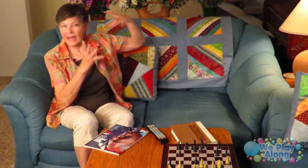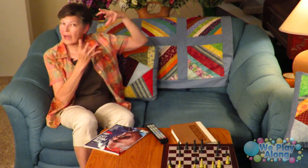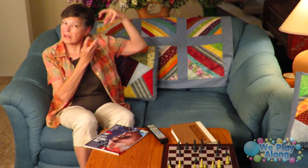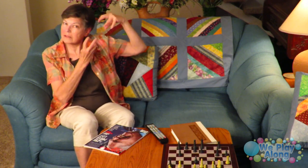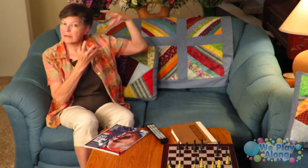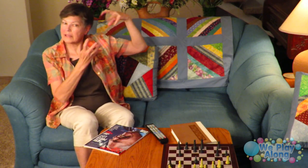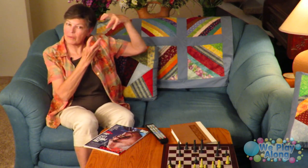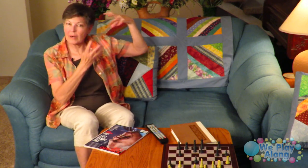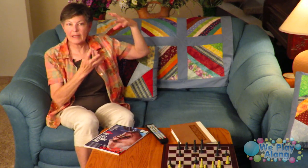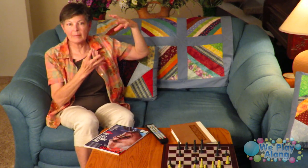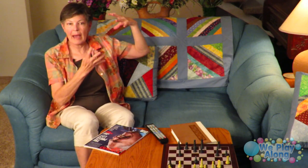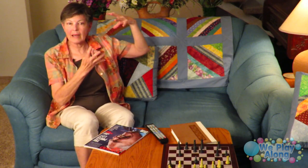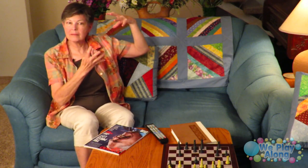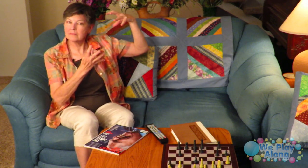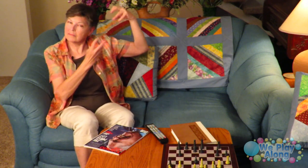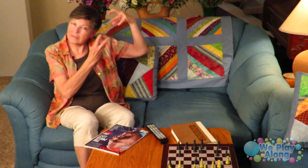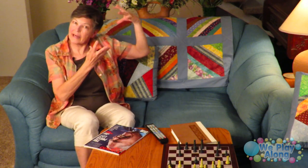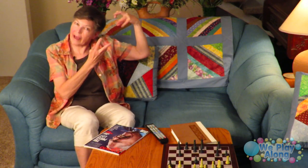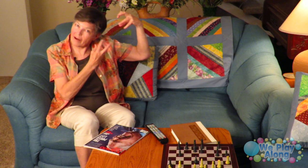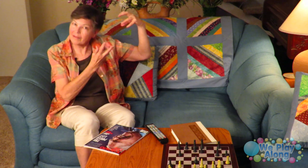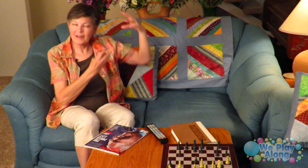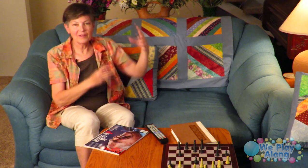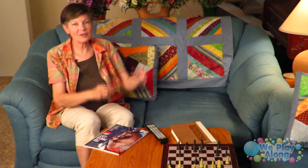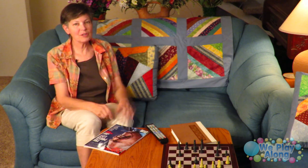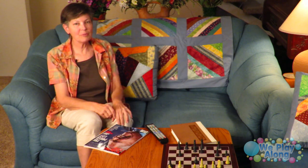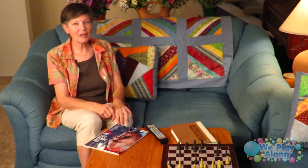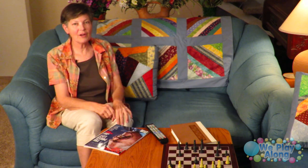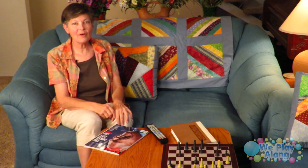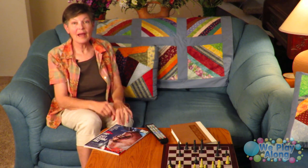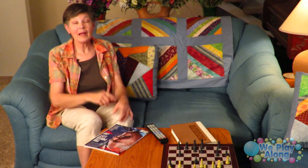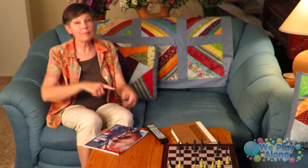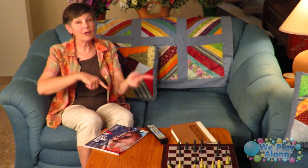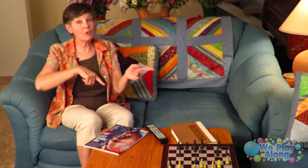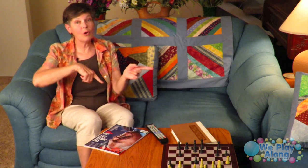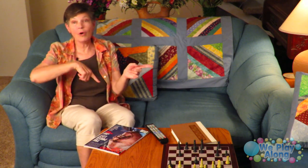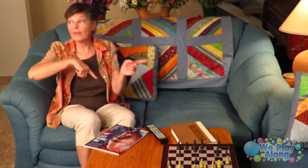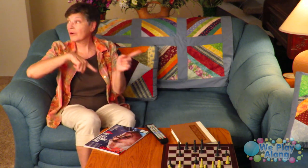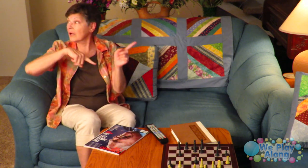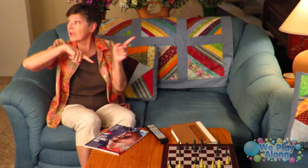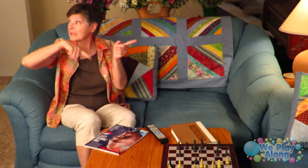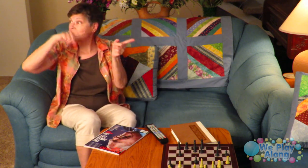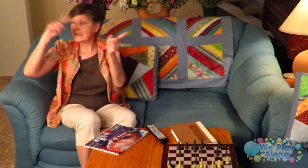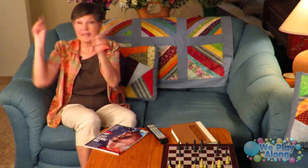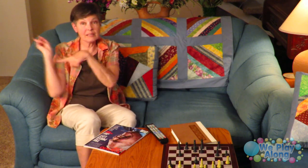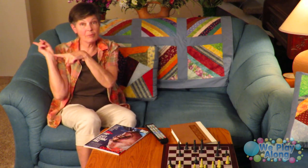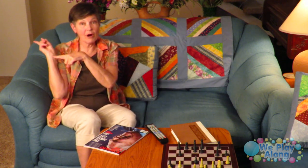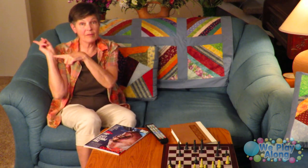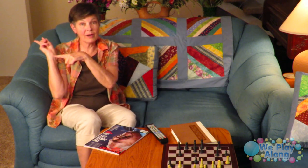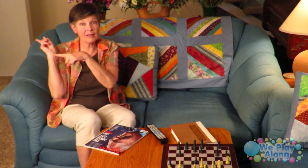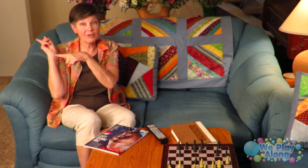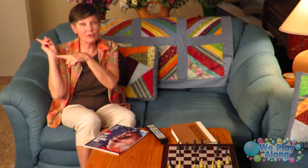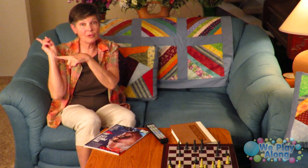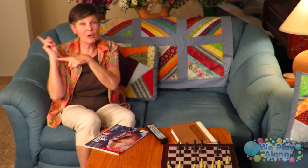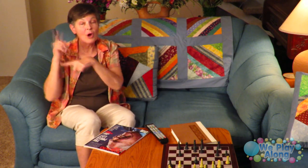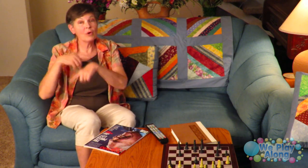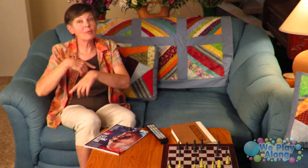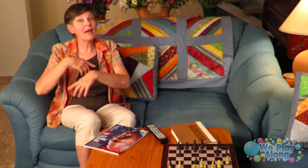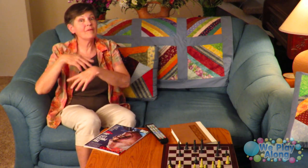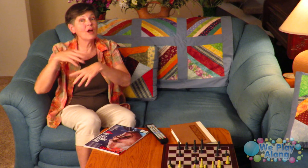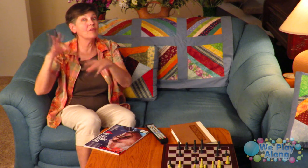hands because I want to lay back and lay down there's a pillow I'm going to go over to this part of our living room where we have all